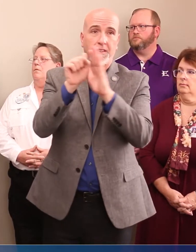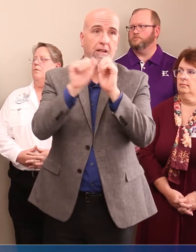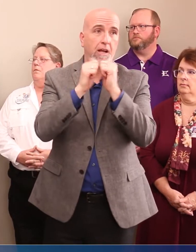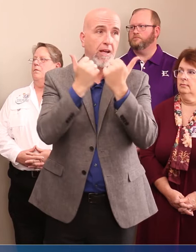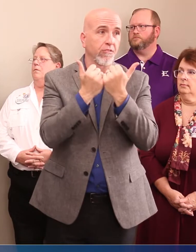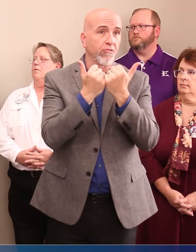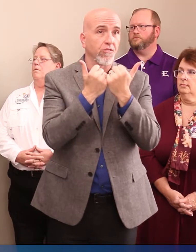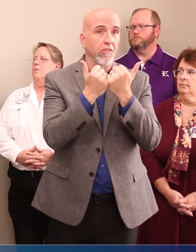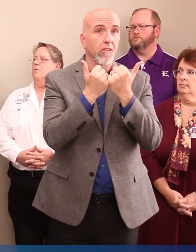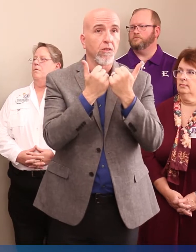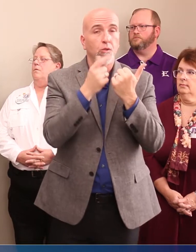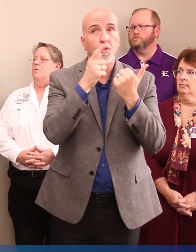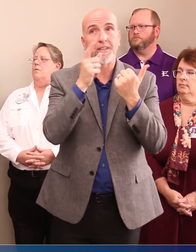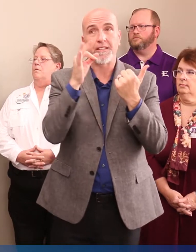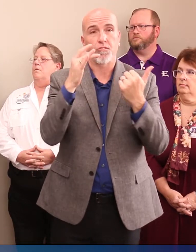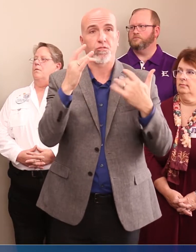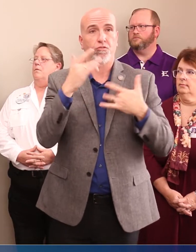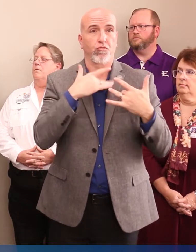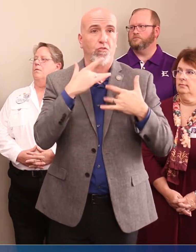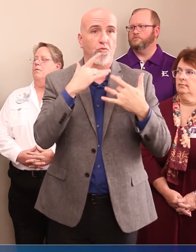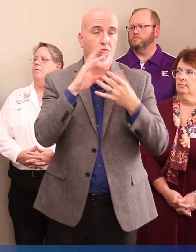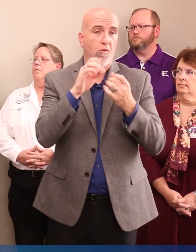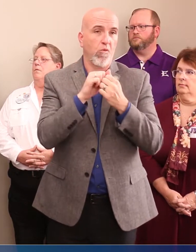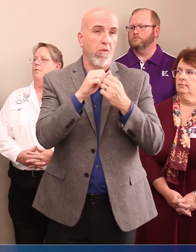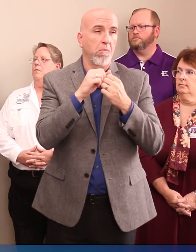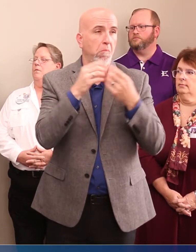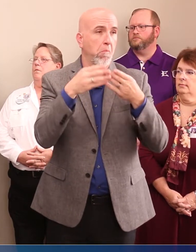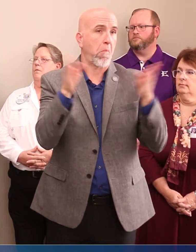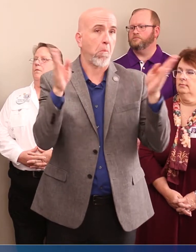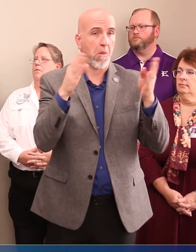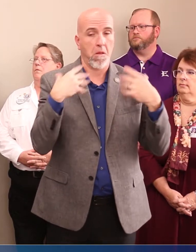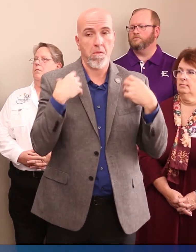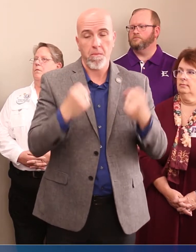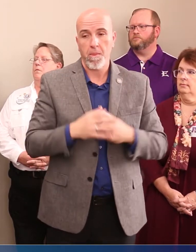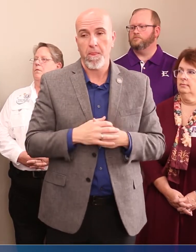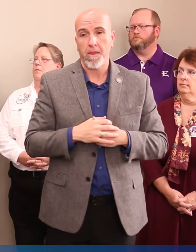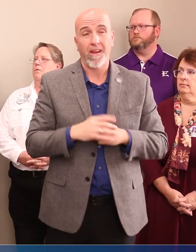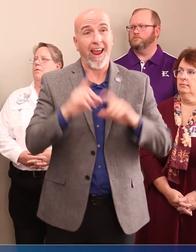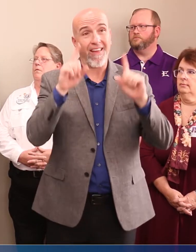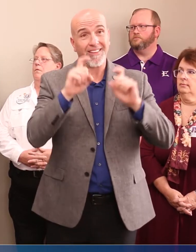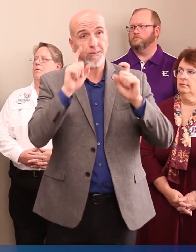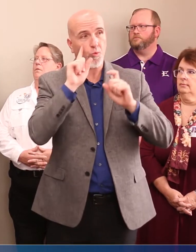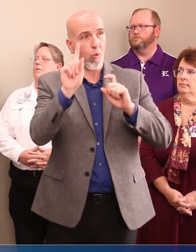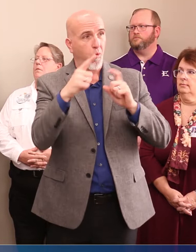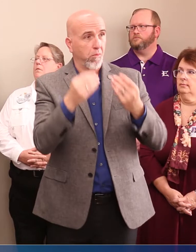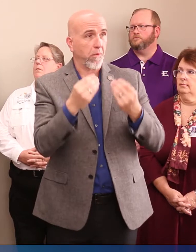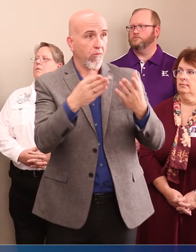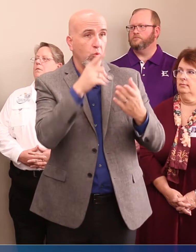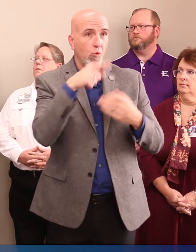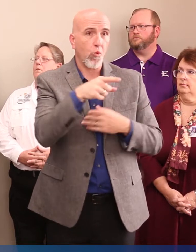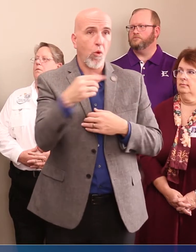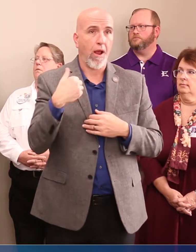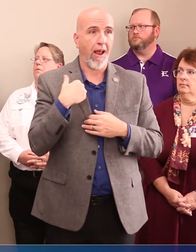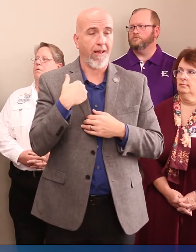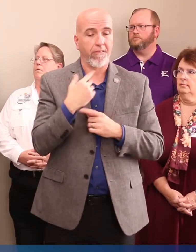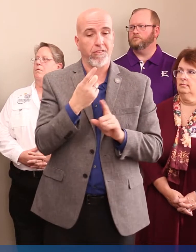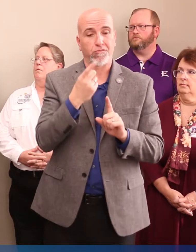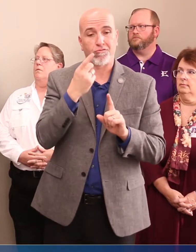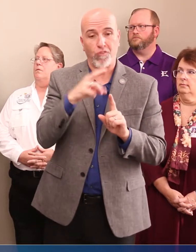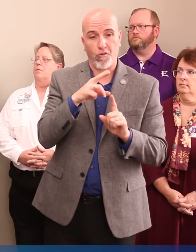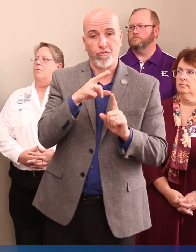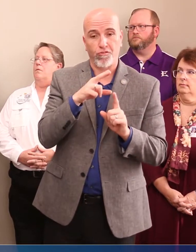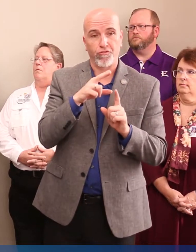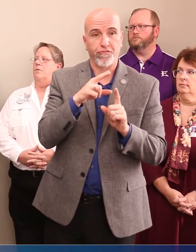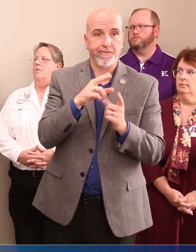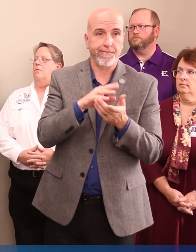concerned about public health and the test will only be administered to those who have a doctor's slip,